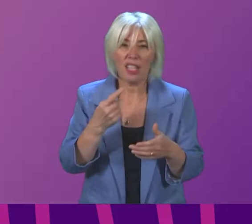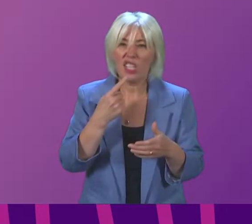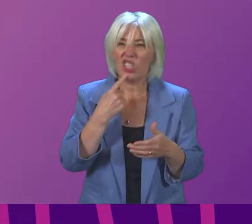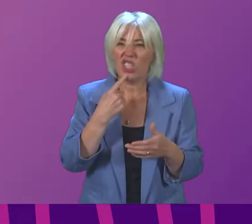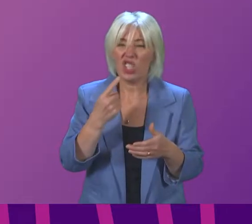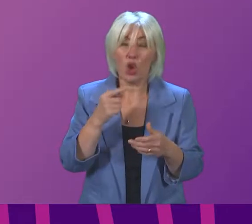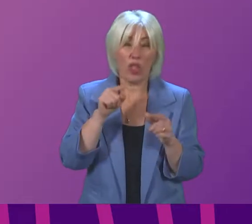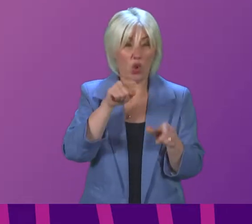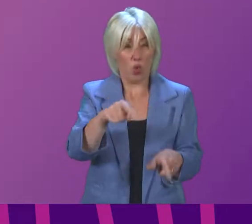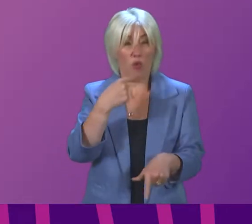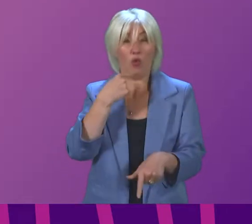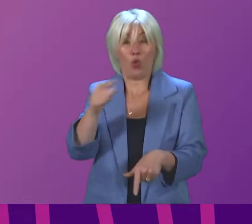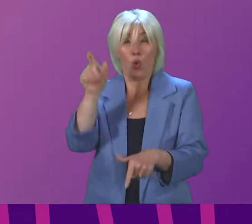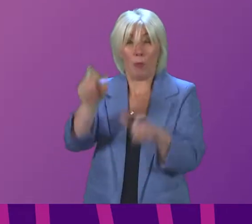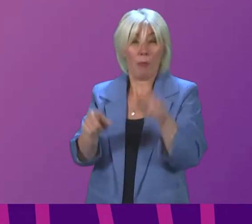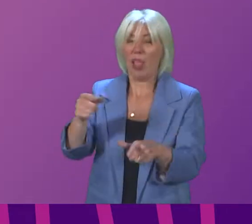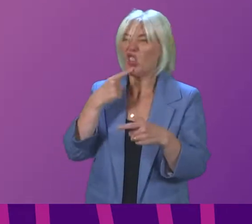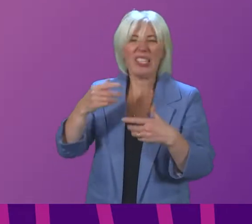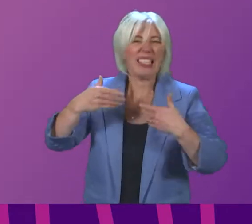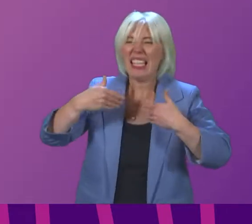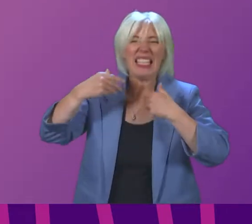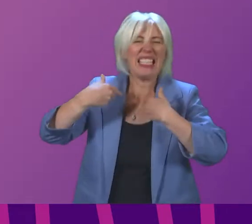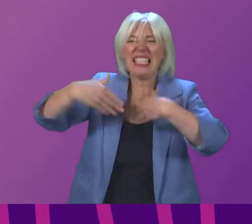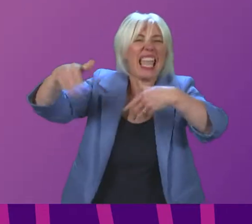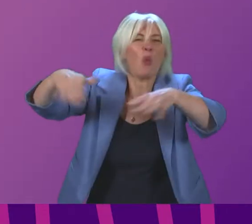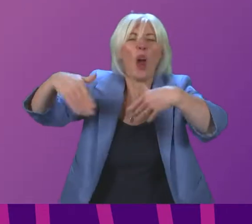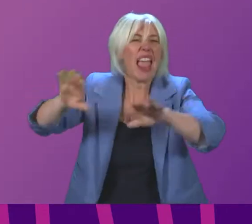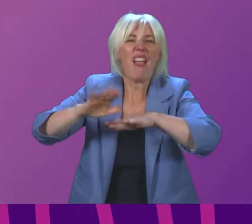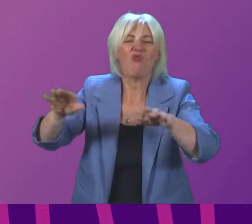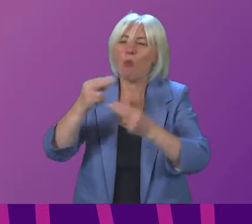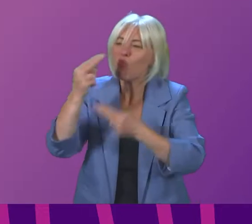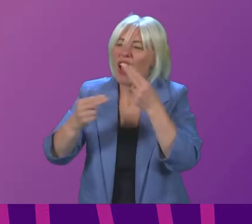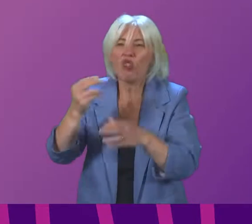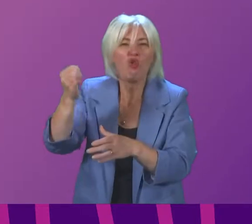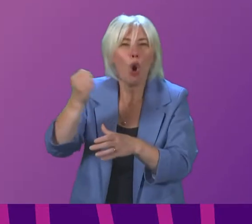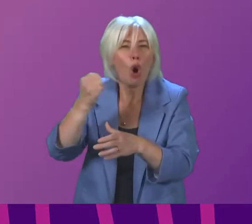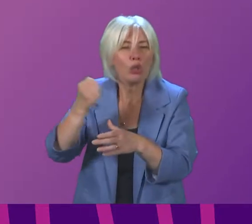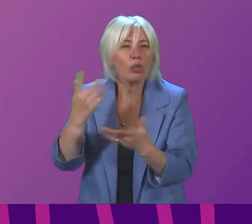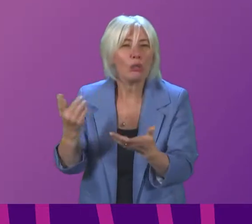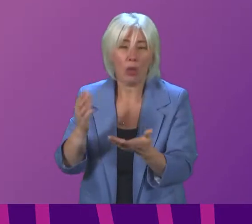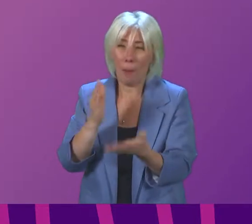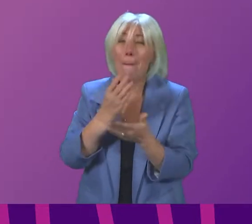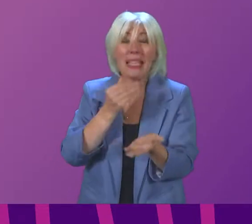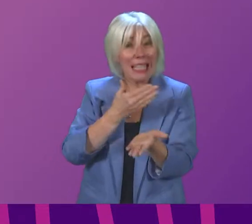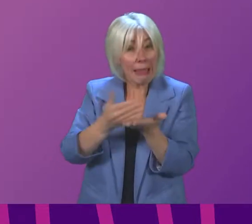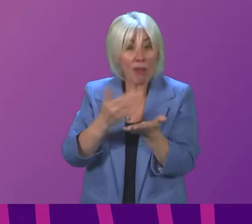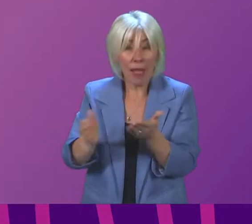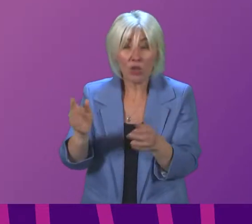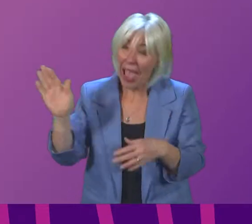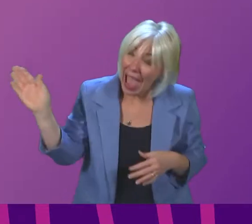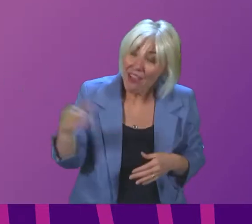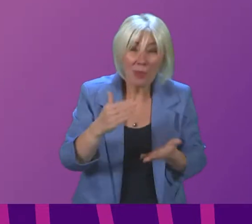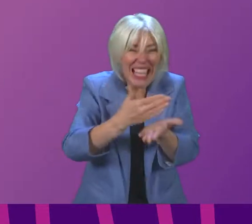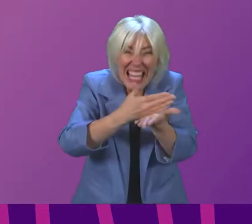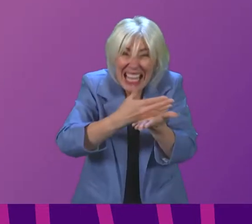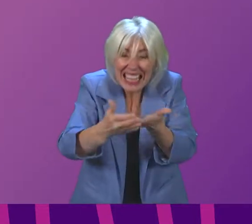stay away from their restaurants and facilities would you mind clarifying this so that everyone is totally clear what